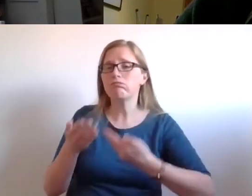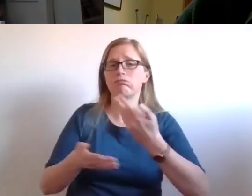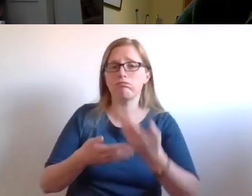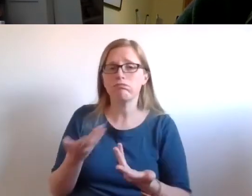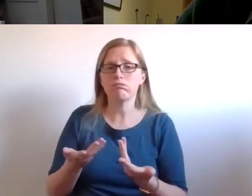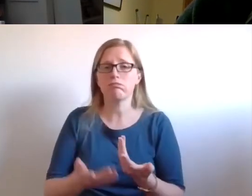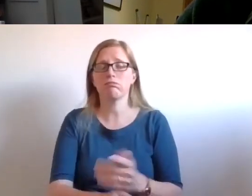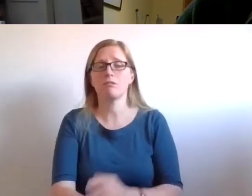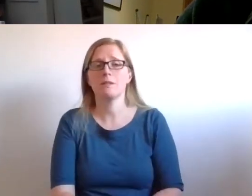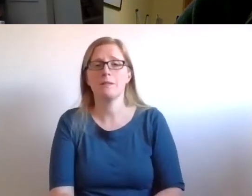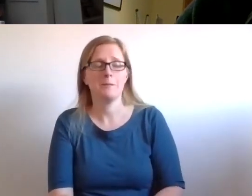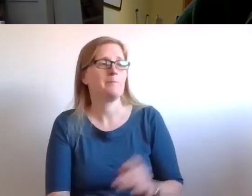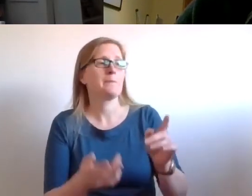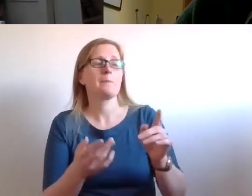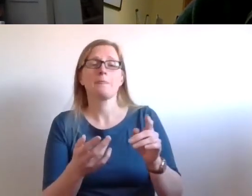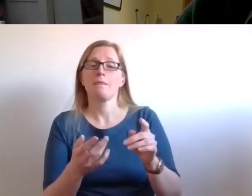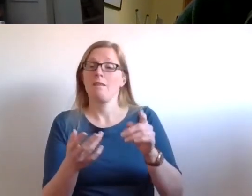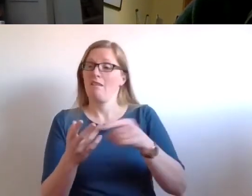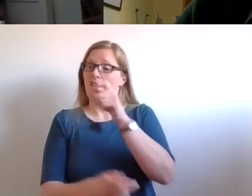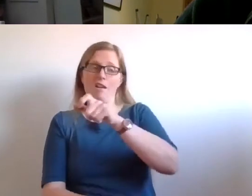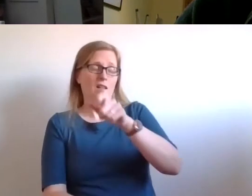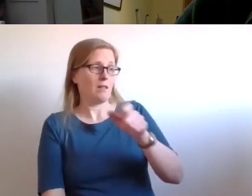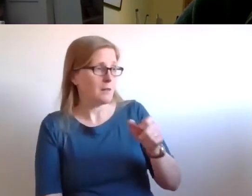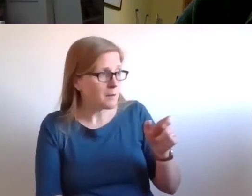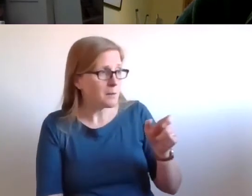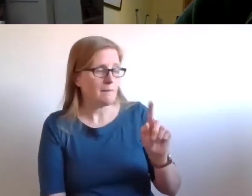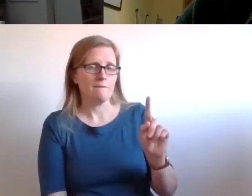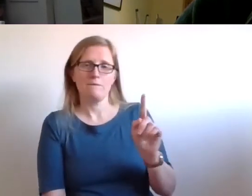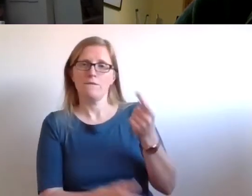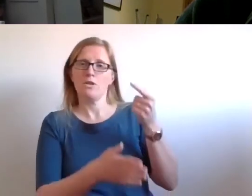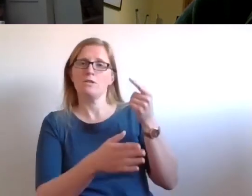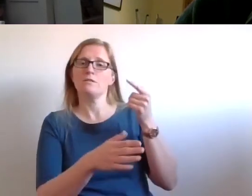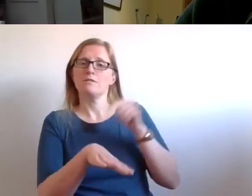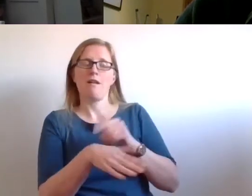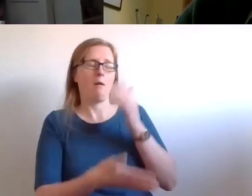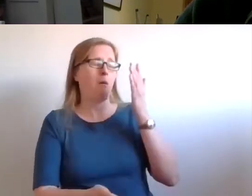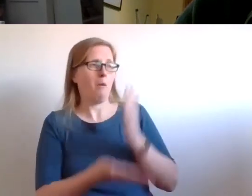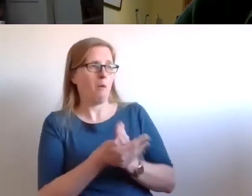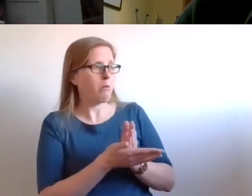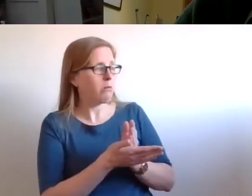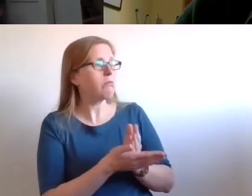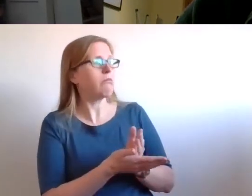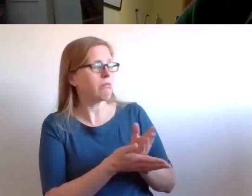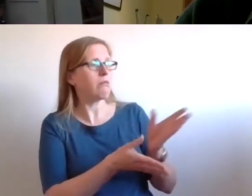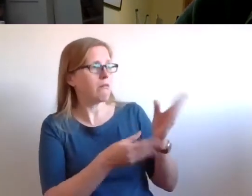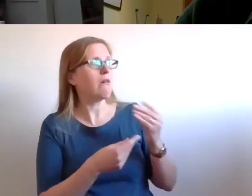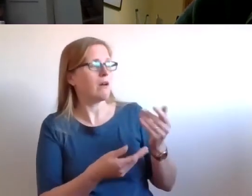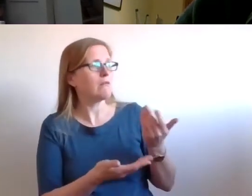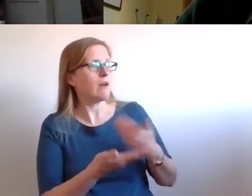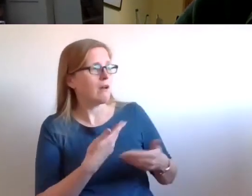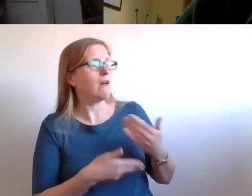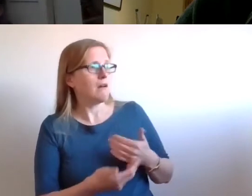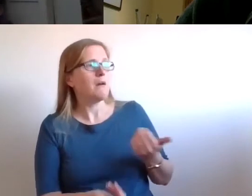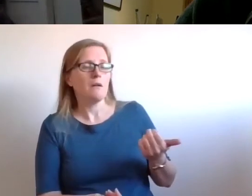many of these other people had actually been exposed to this reality. And then the next stage was then to say, right, so those are the